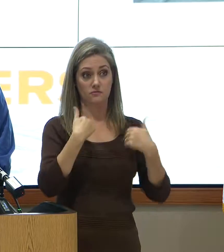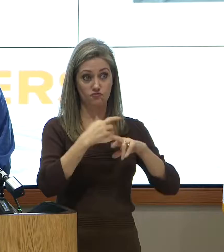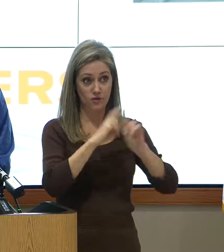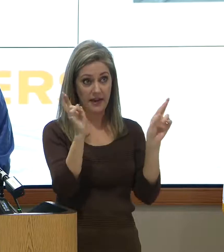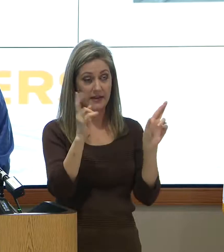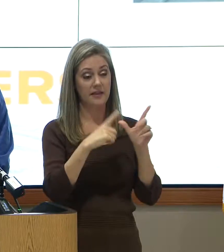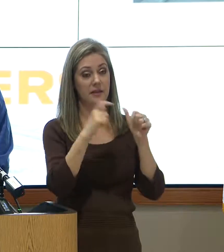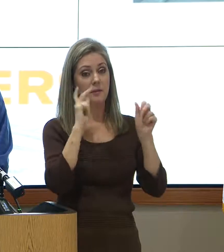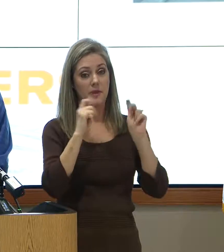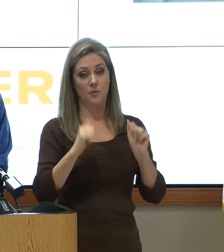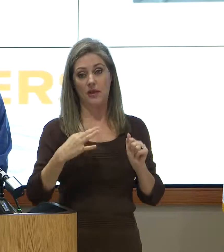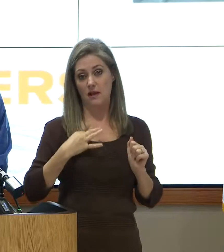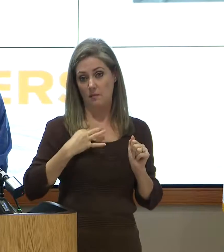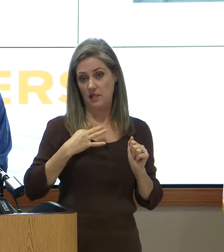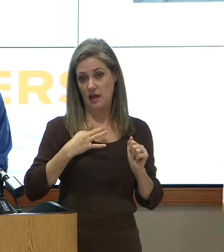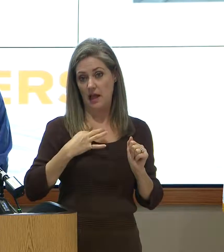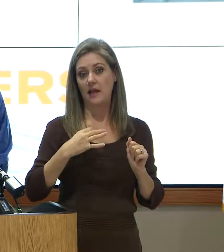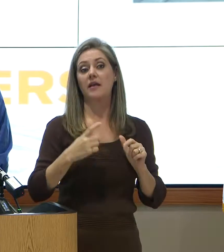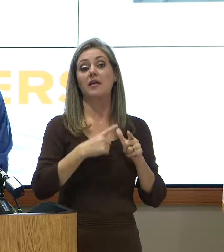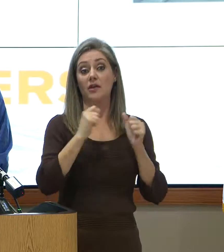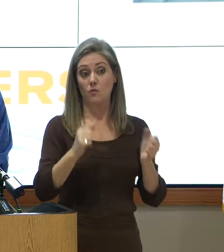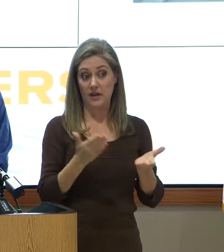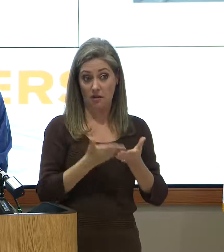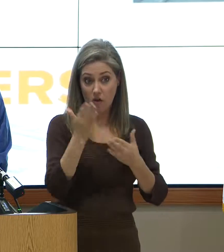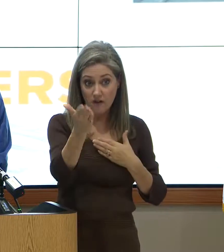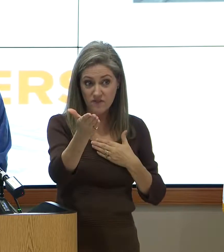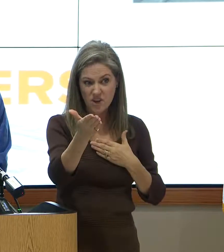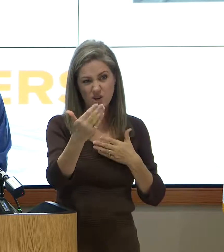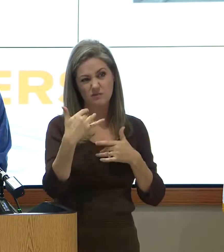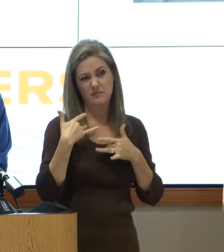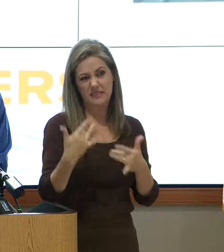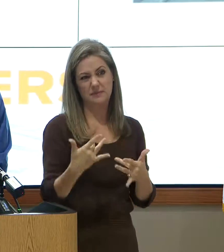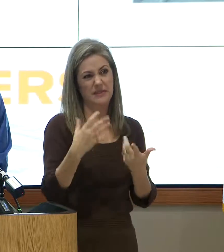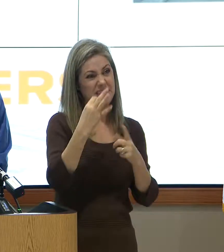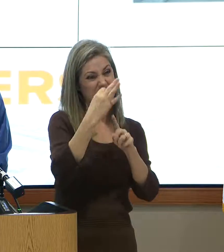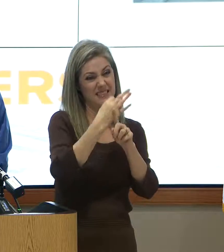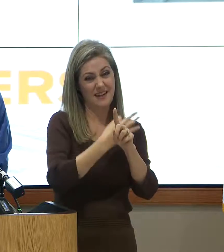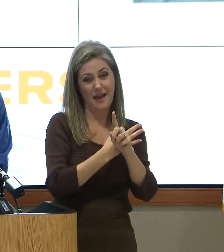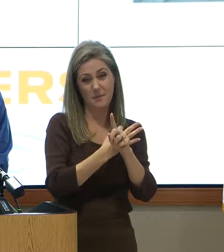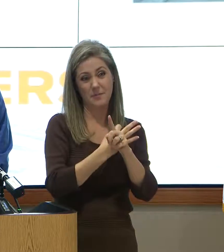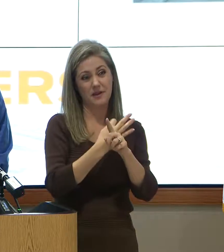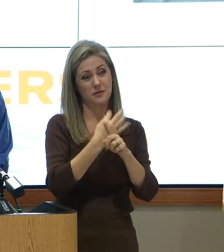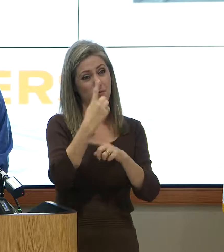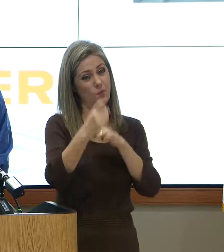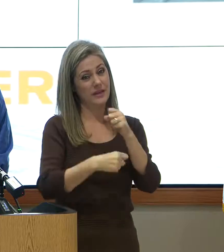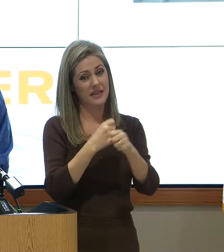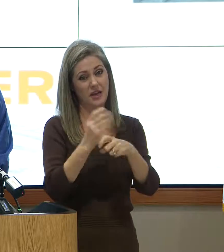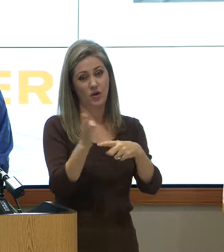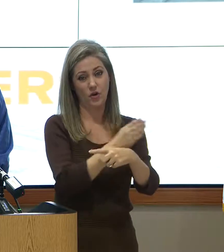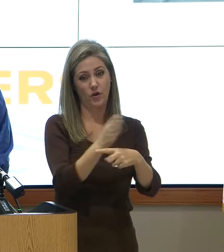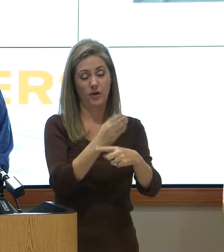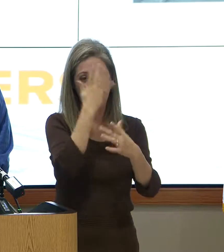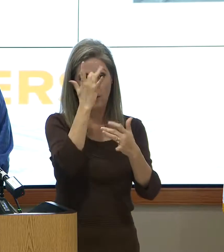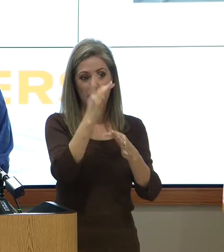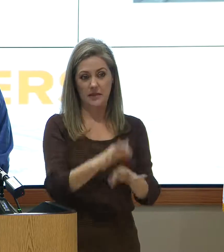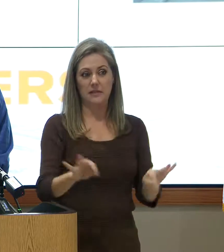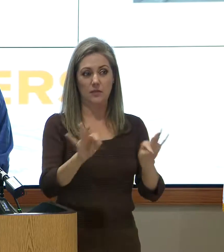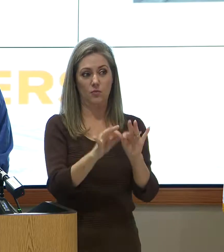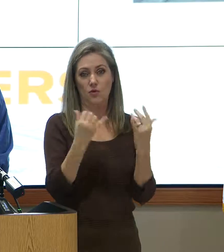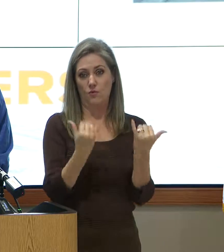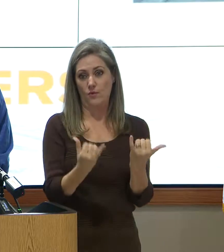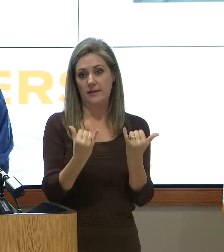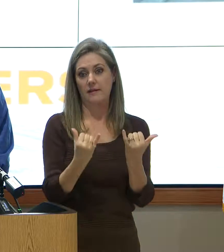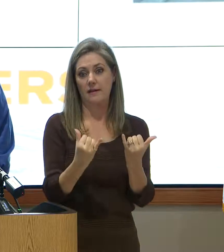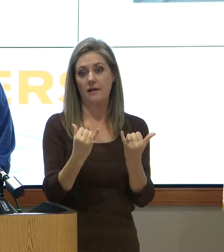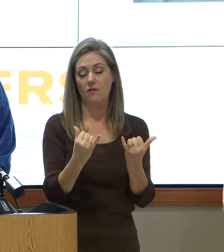we can start actually making offers to people to buy them out, it's typically nine months, sometimes as long as a year. And that's why it's so important right now that